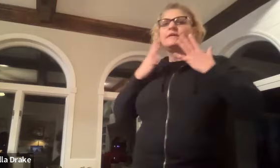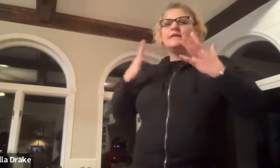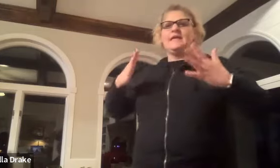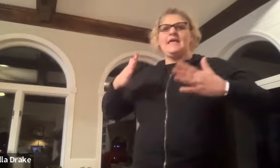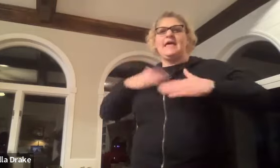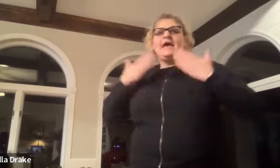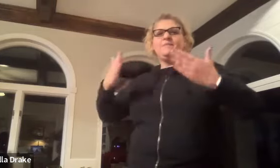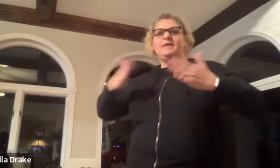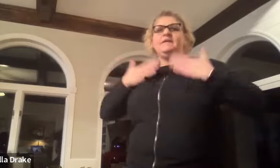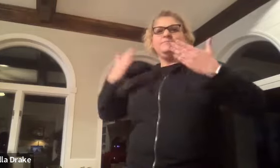happy